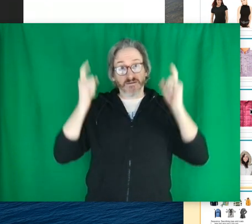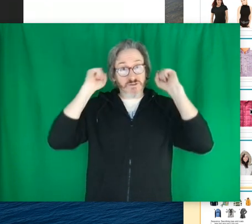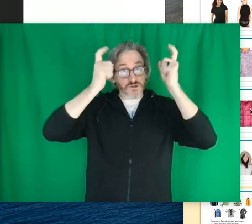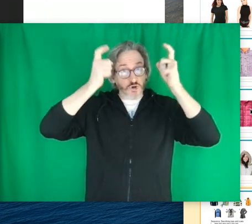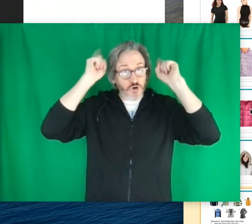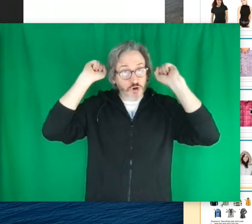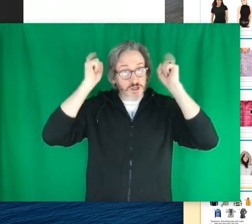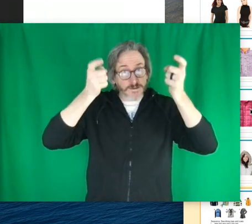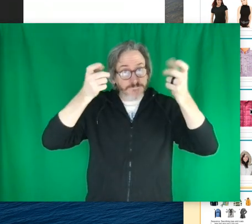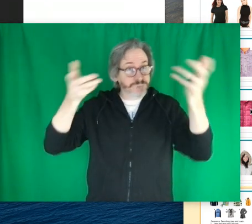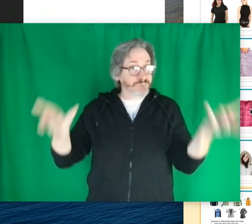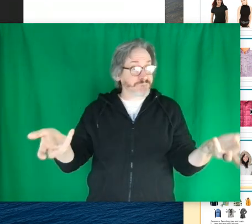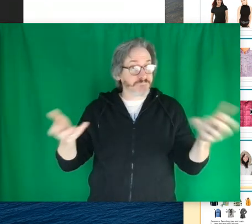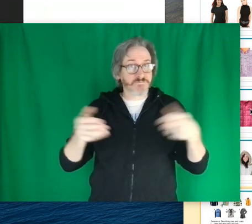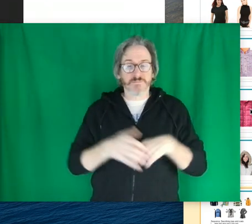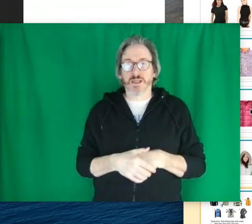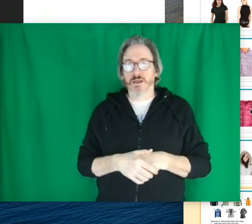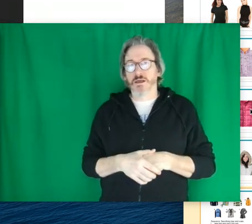if there's a hood.